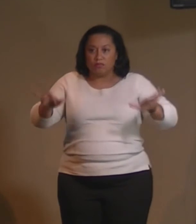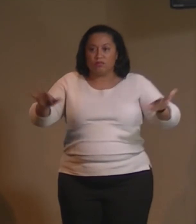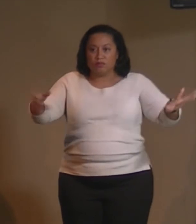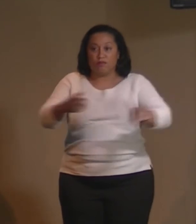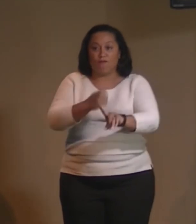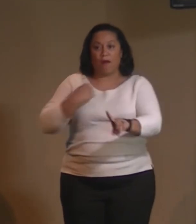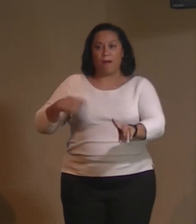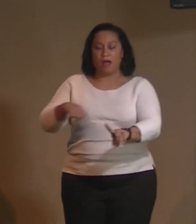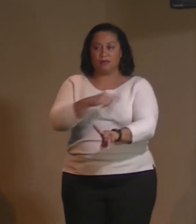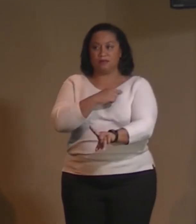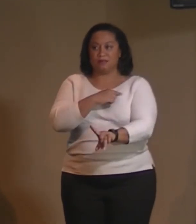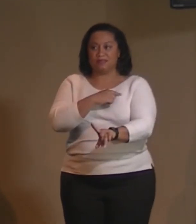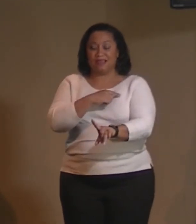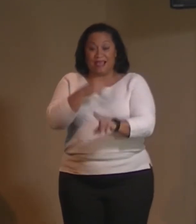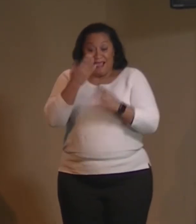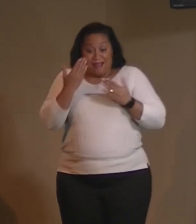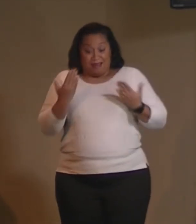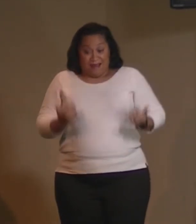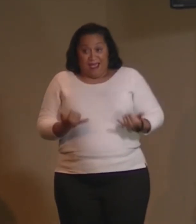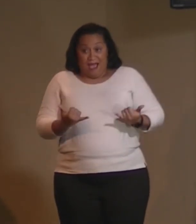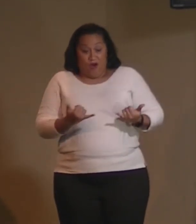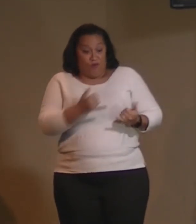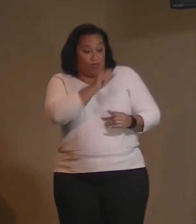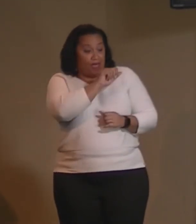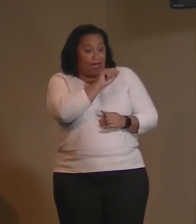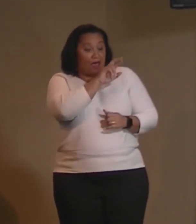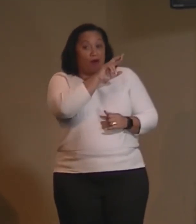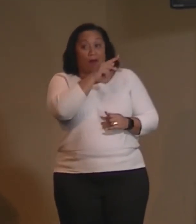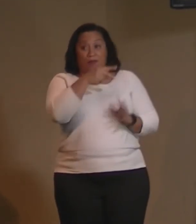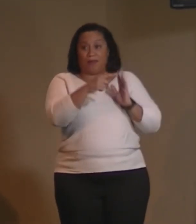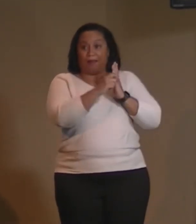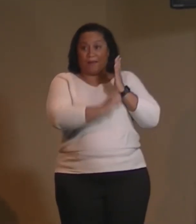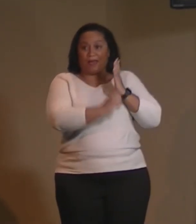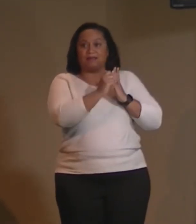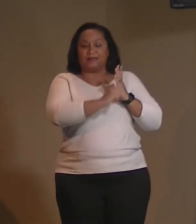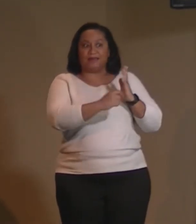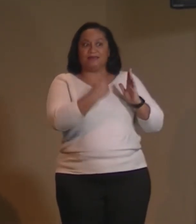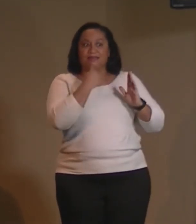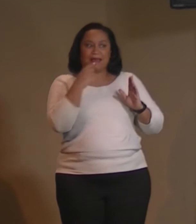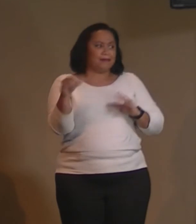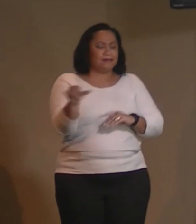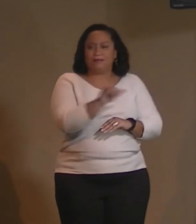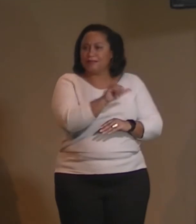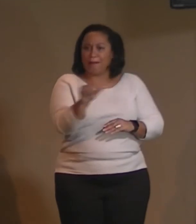where it's saying, Do you realize that your body gives off light?